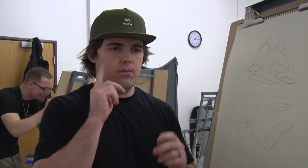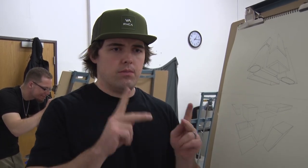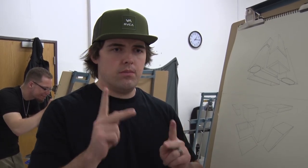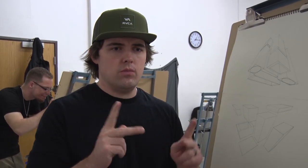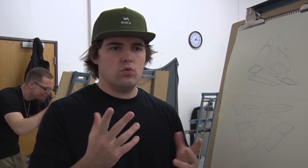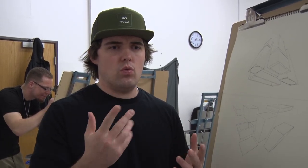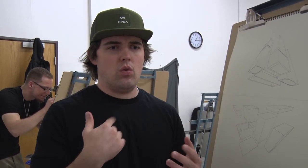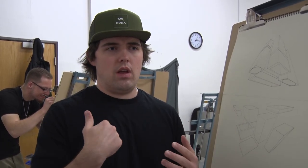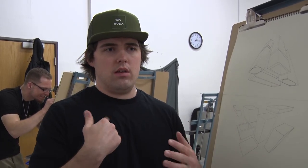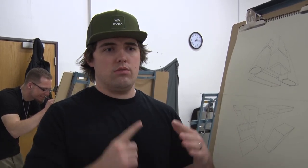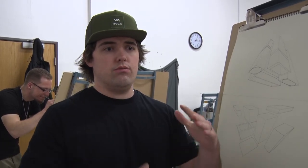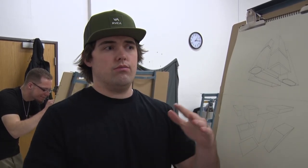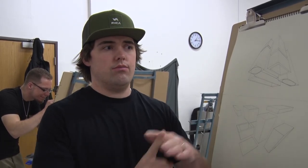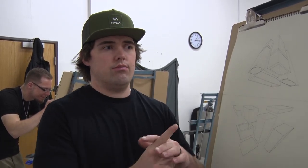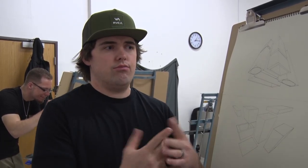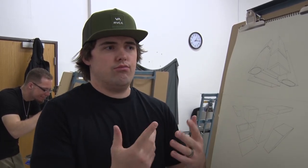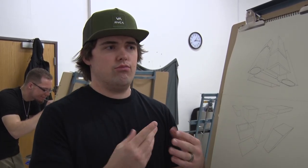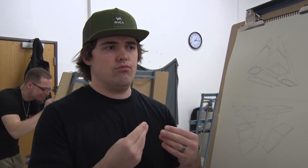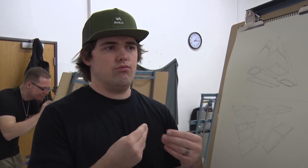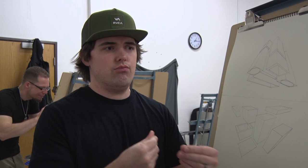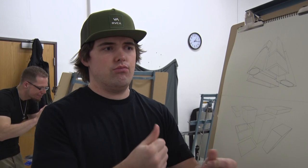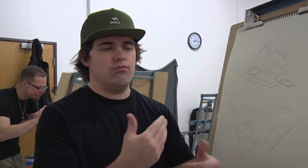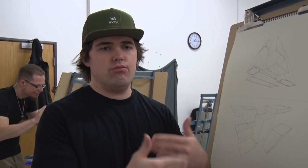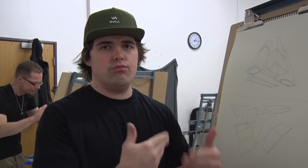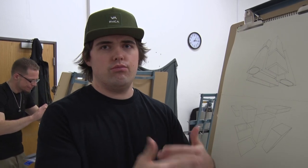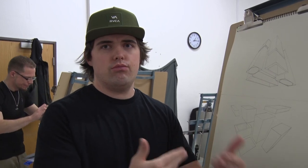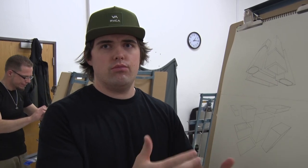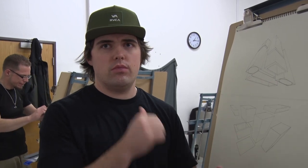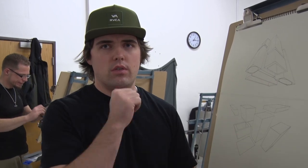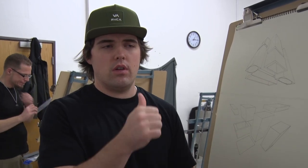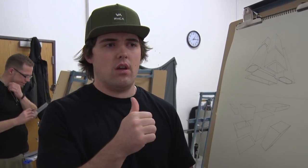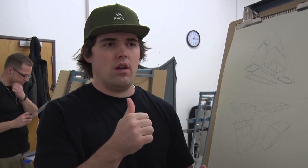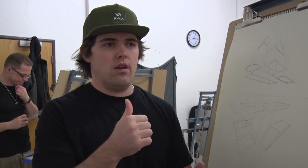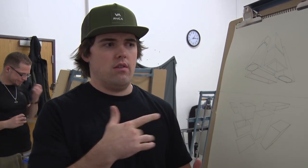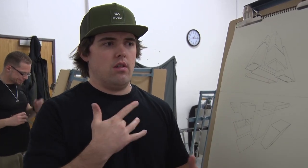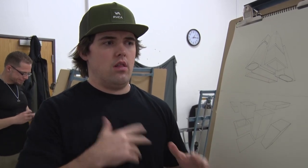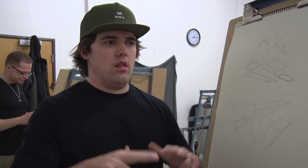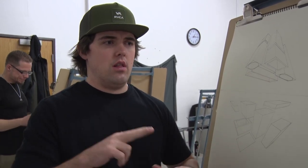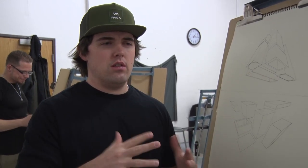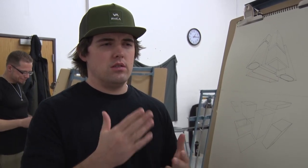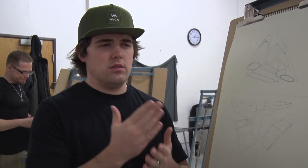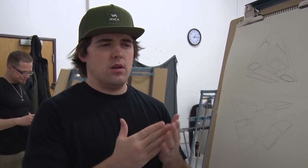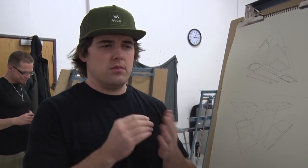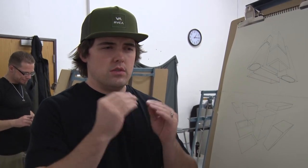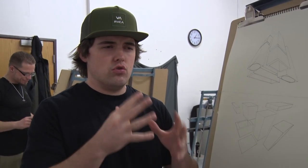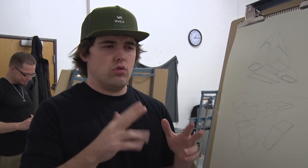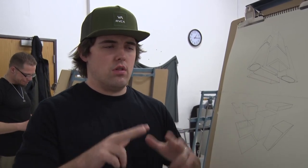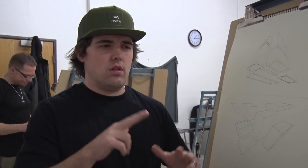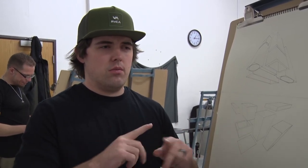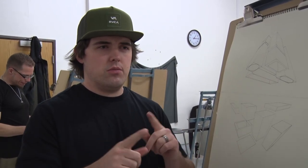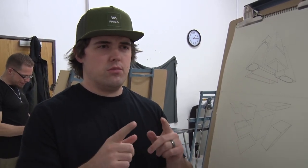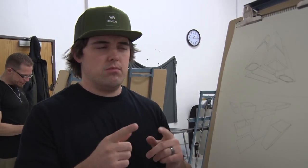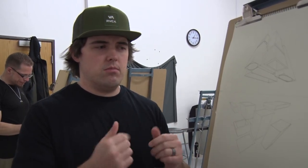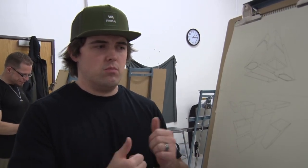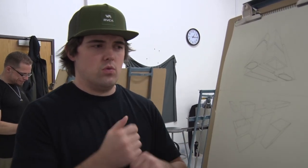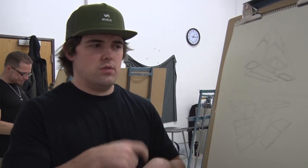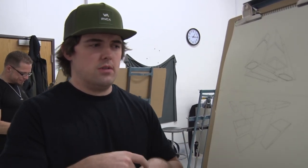had experiences with deaf people here. And so when I show up and need interpreters and need that access, it's, I mean,